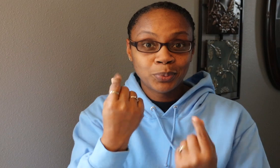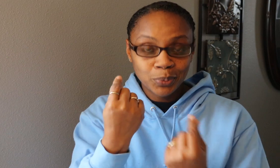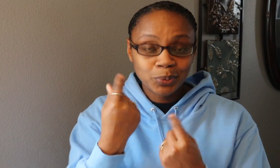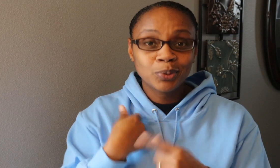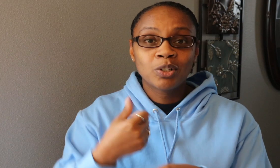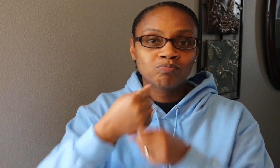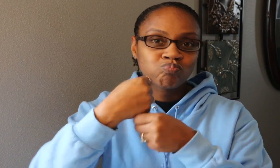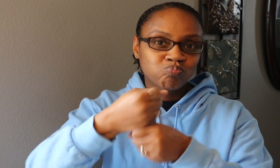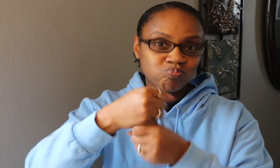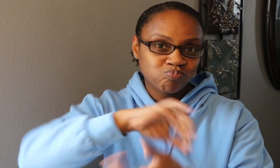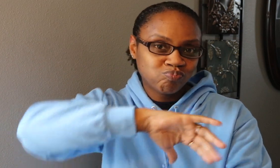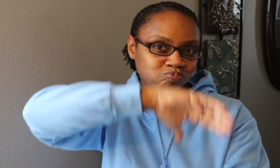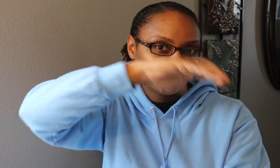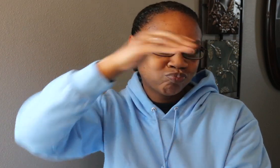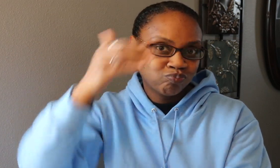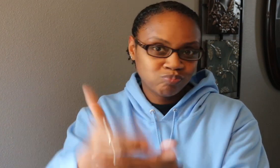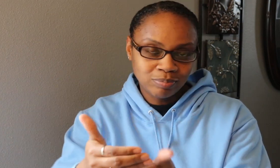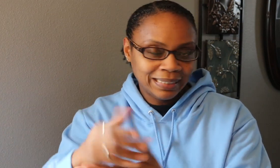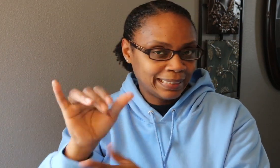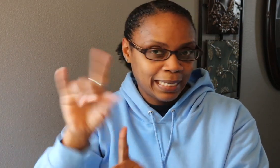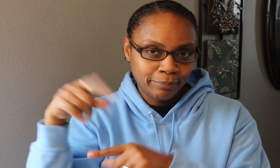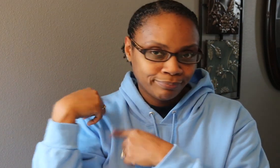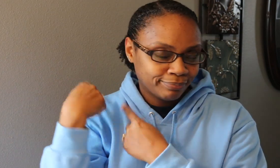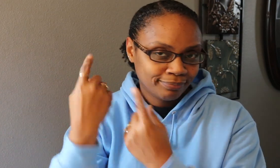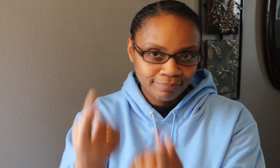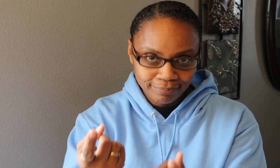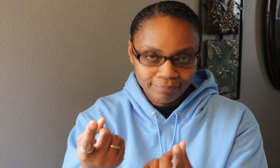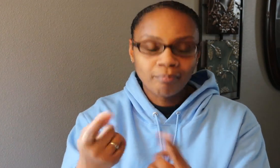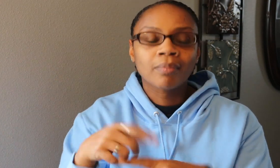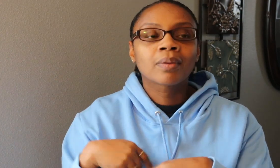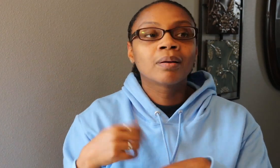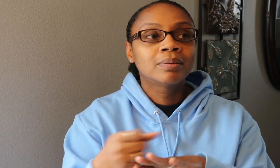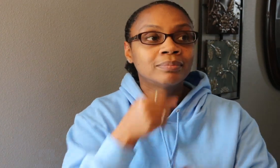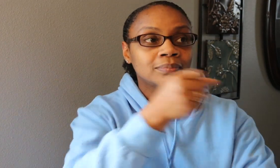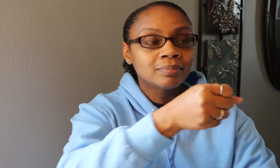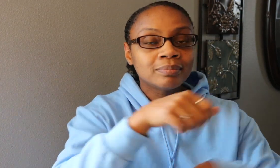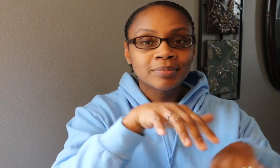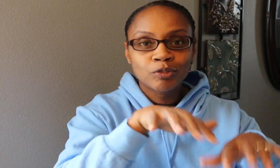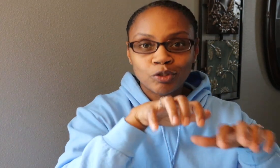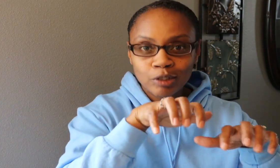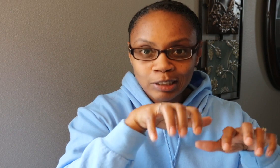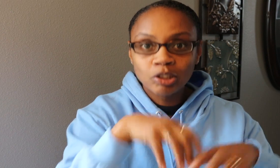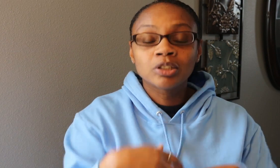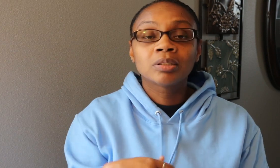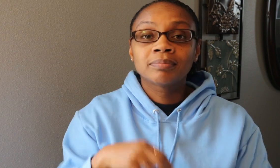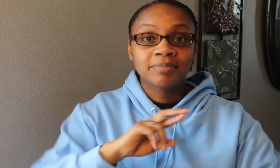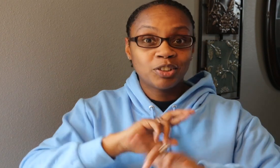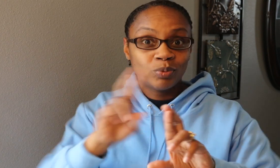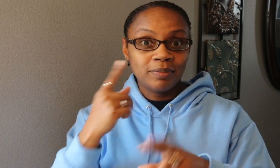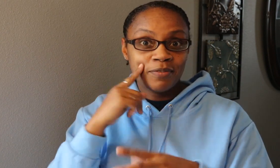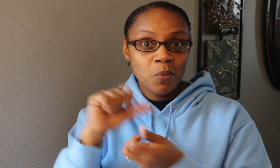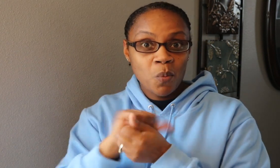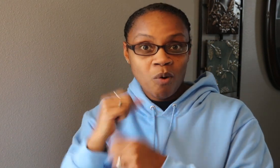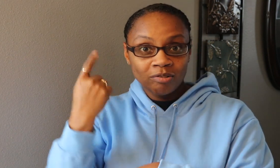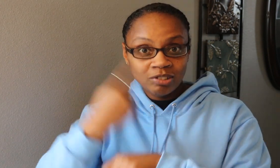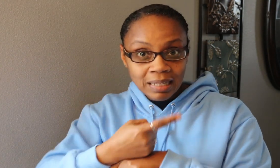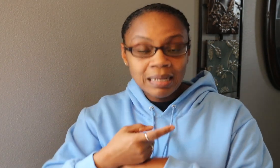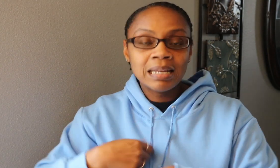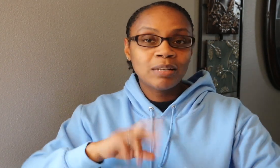what I do is I tend to make a big batch, like I do with most of my DIYs, and then I put it in the freezer. So, on wash day,